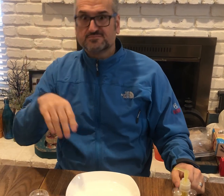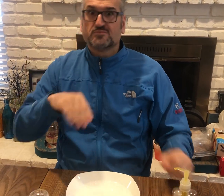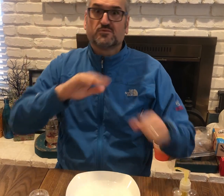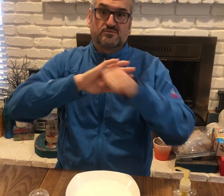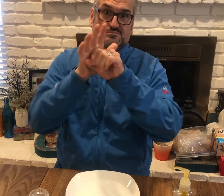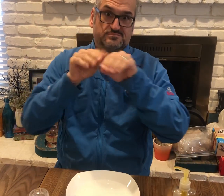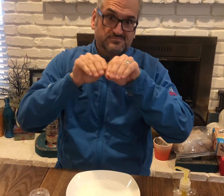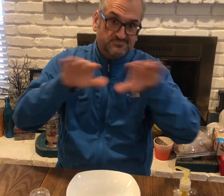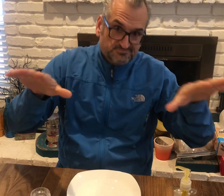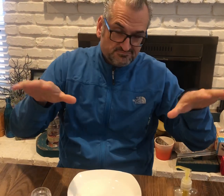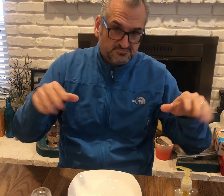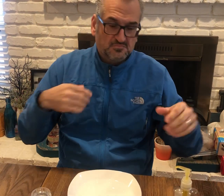as if a